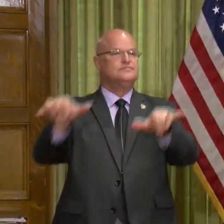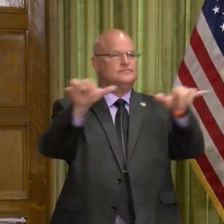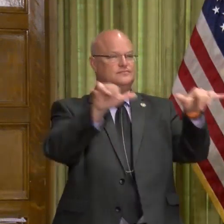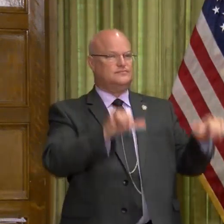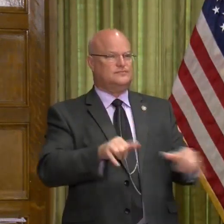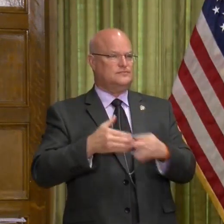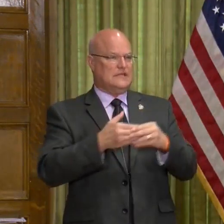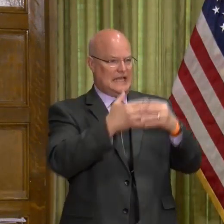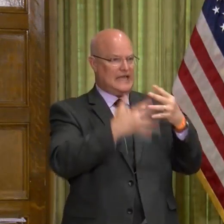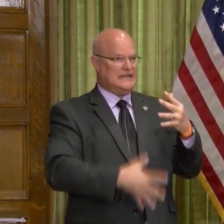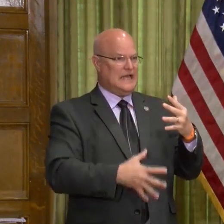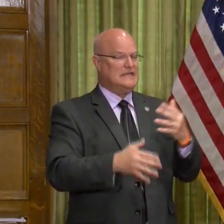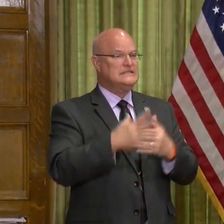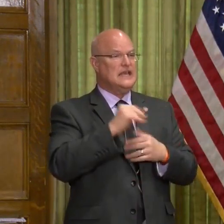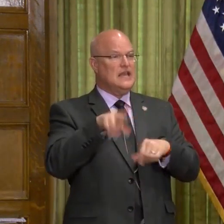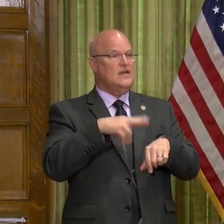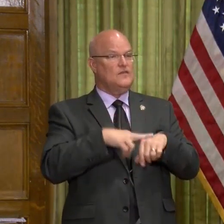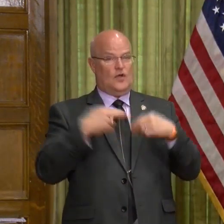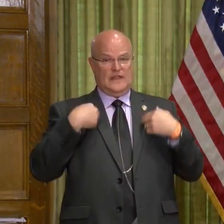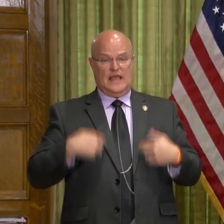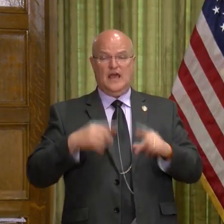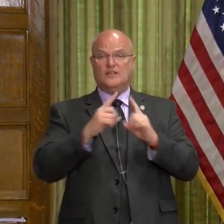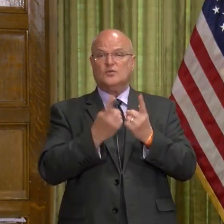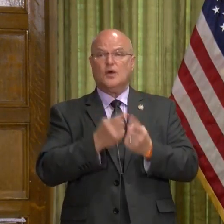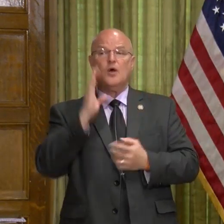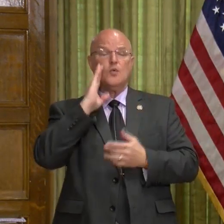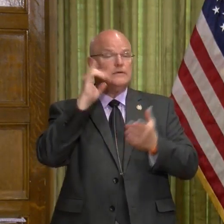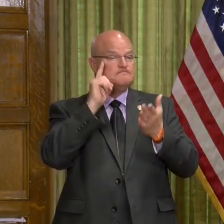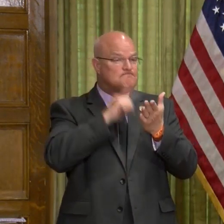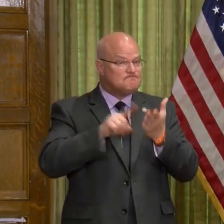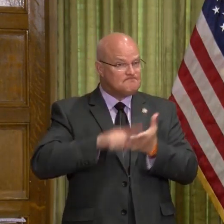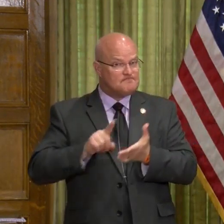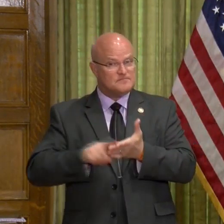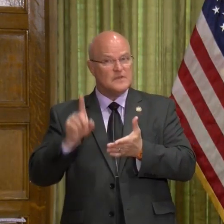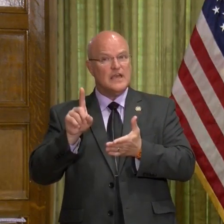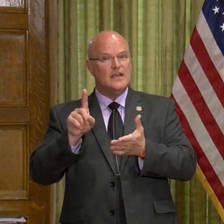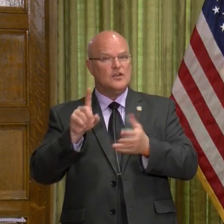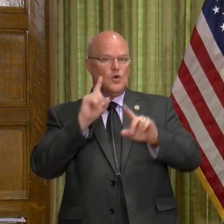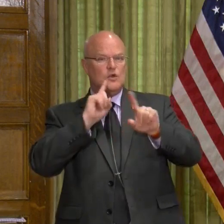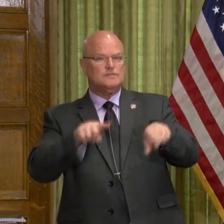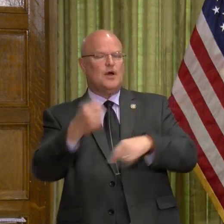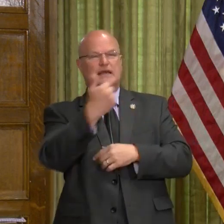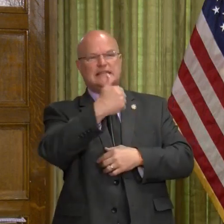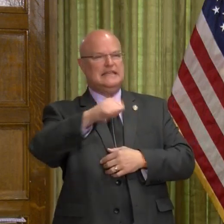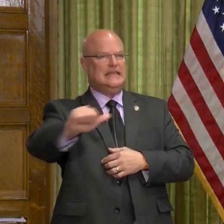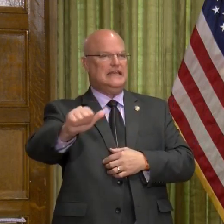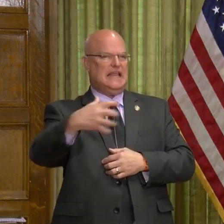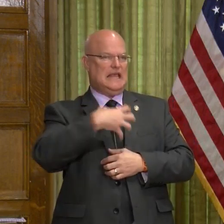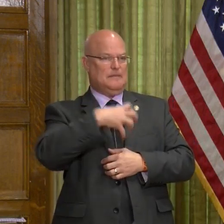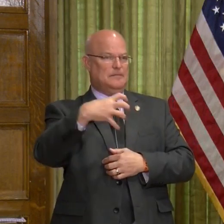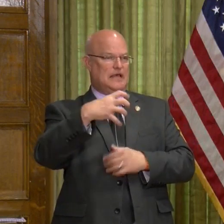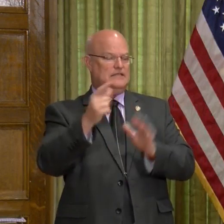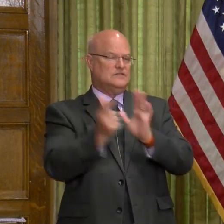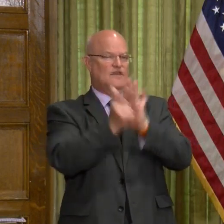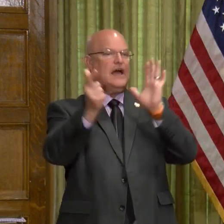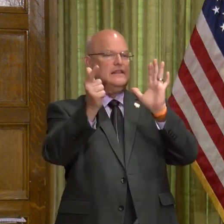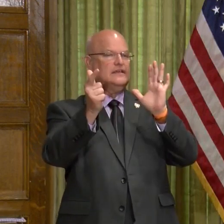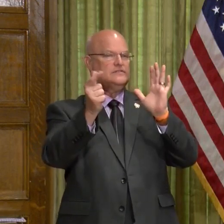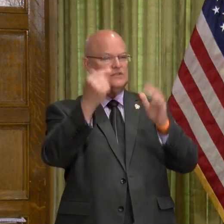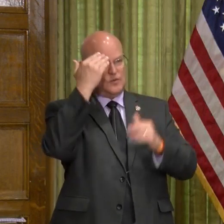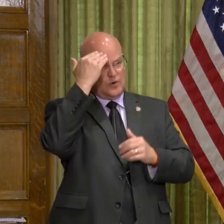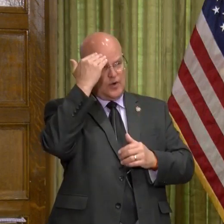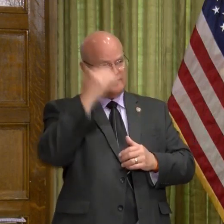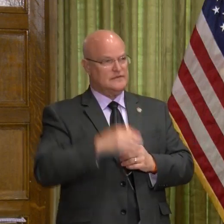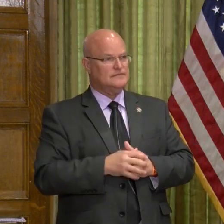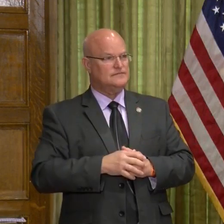guidelines, and of course, the health department will inspect or respond to any complaints or violations that we're aware